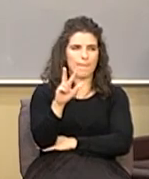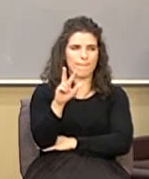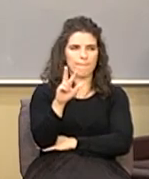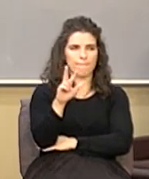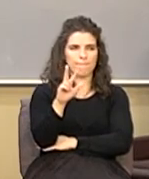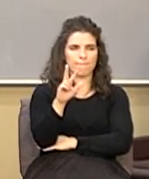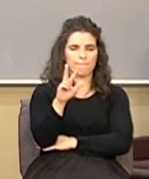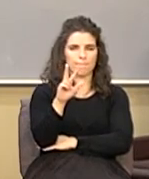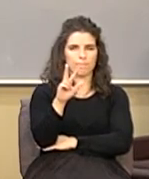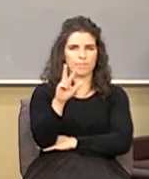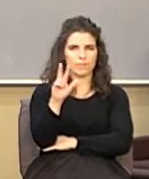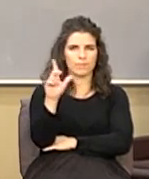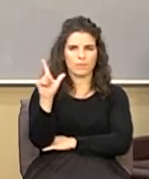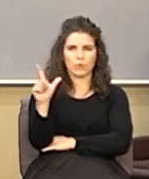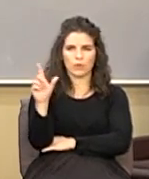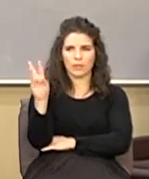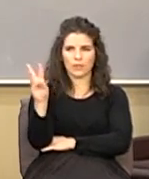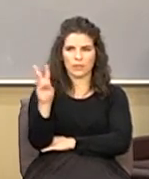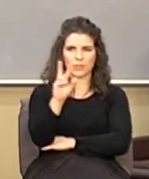verse number 26